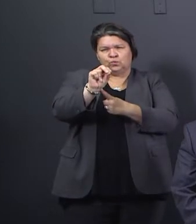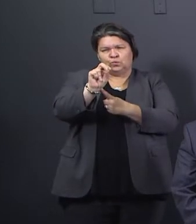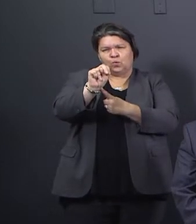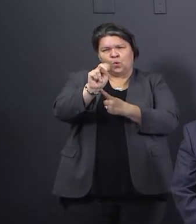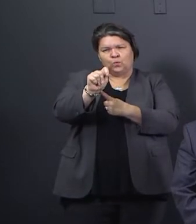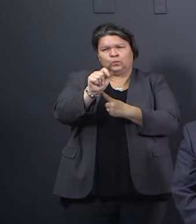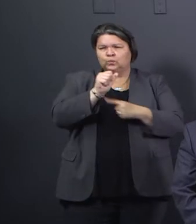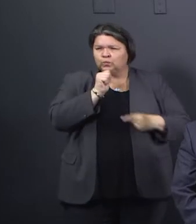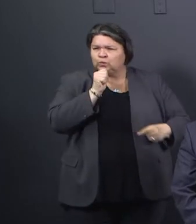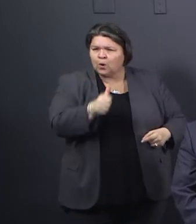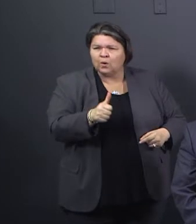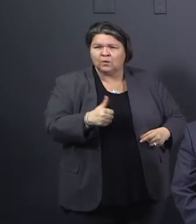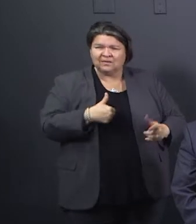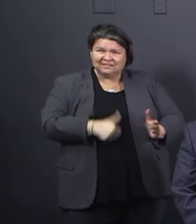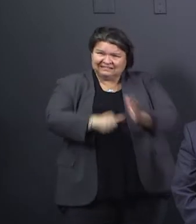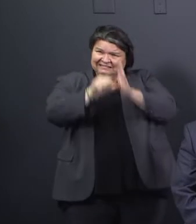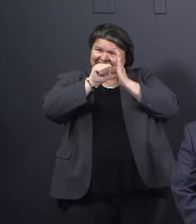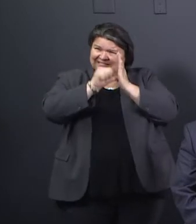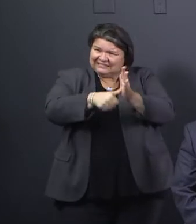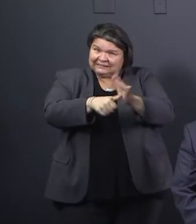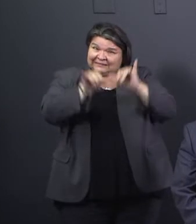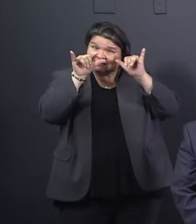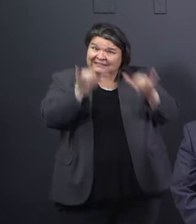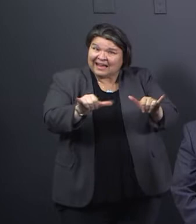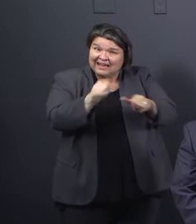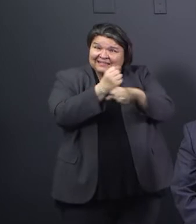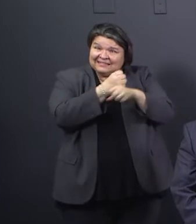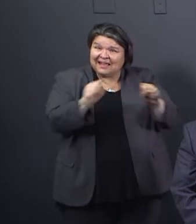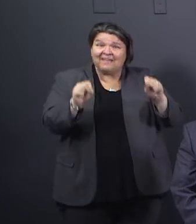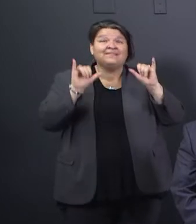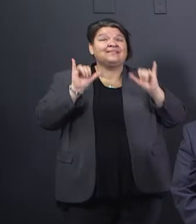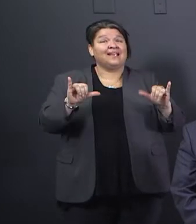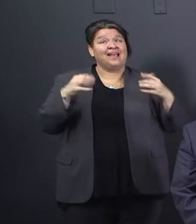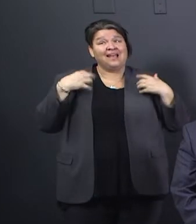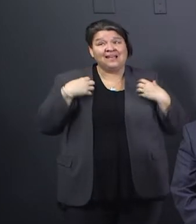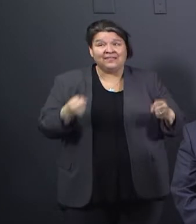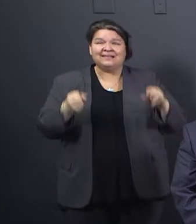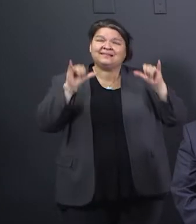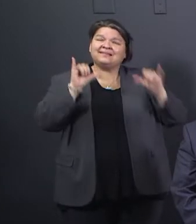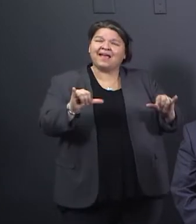y'all stay healthy, and y'all stay home. Thank you.